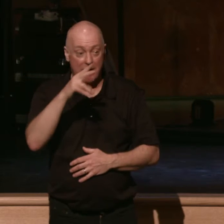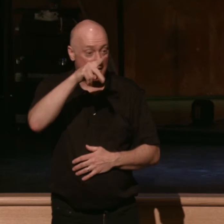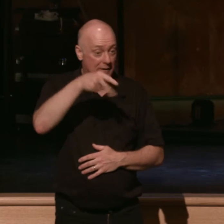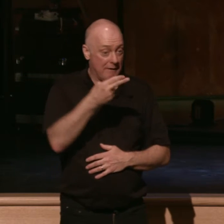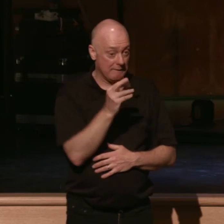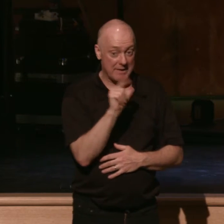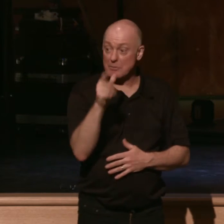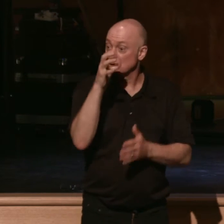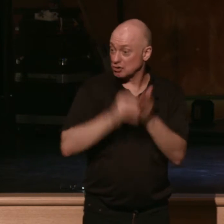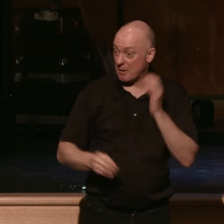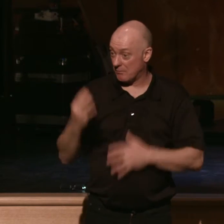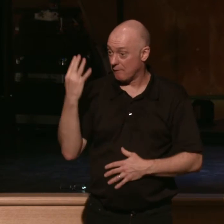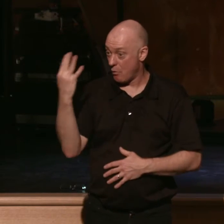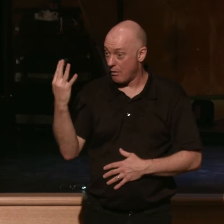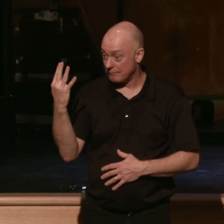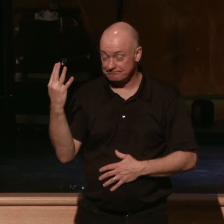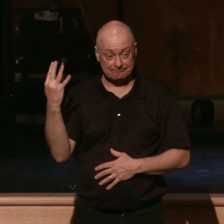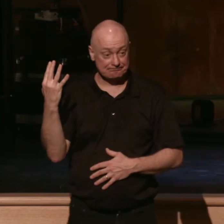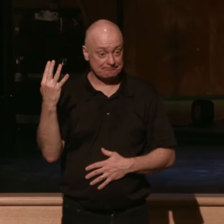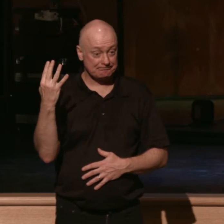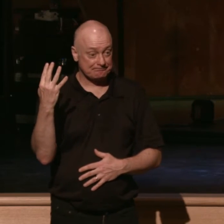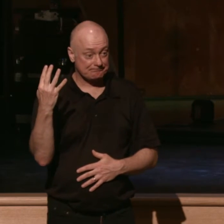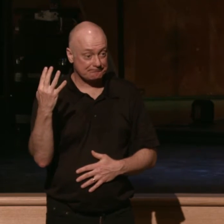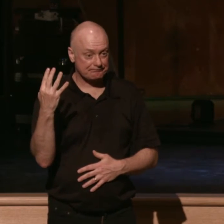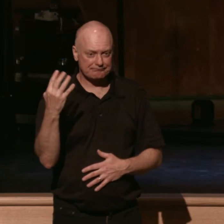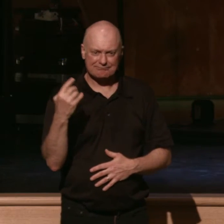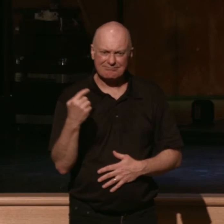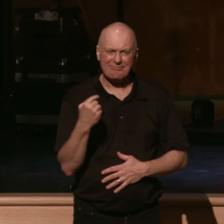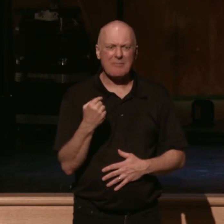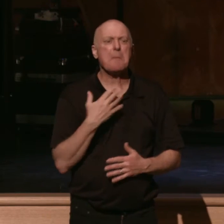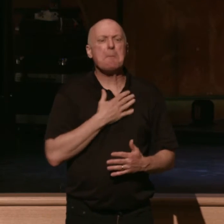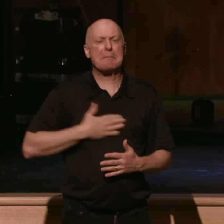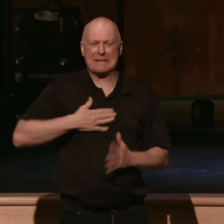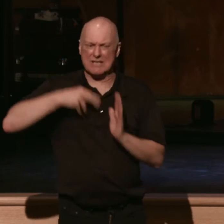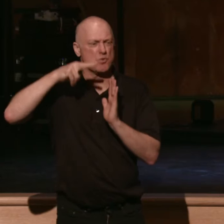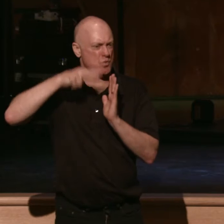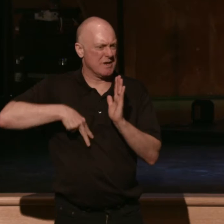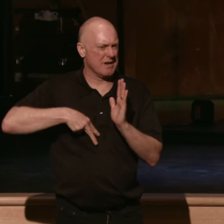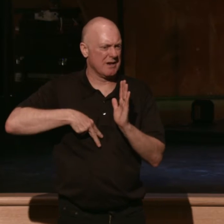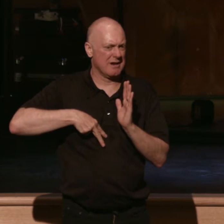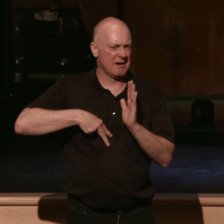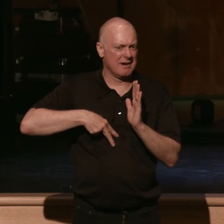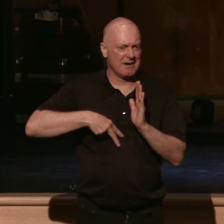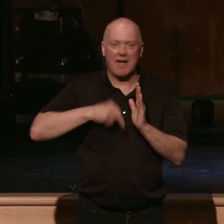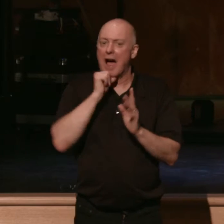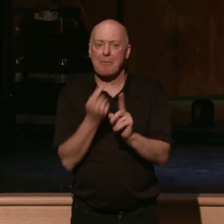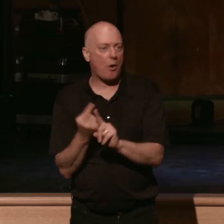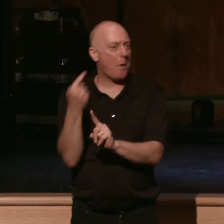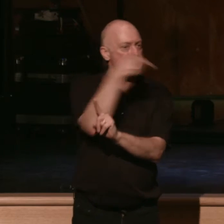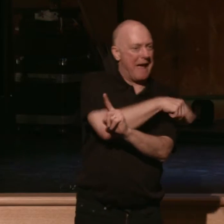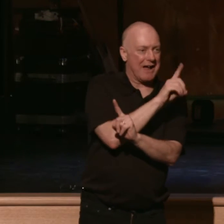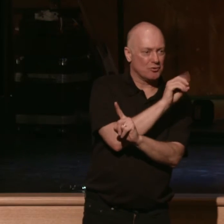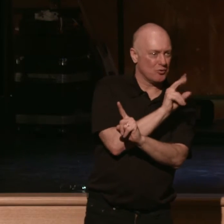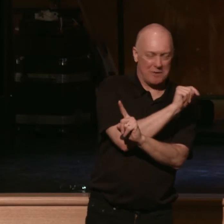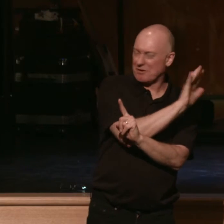Please turn. I do want you to get God's Word in front of you. And I promise we're not gonna go back to Deuteronomy. I'm not gonna do that to you, okay?